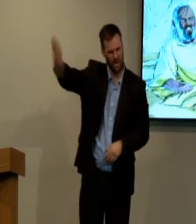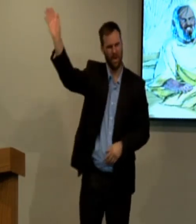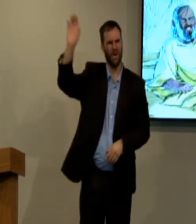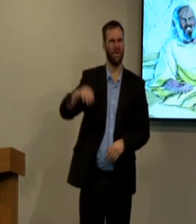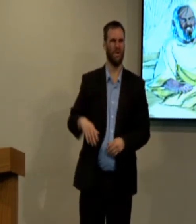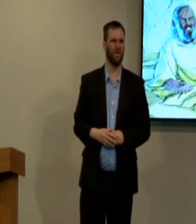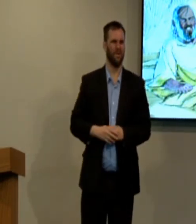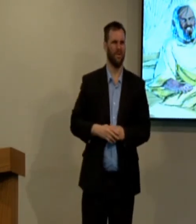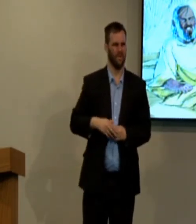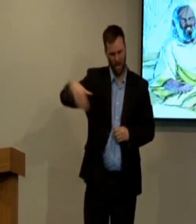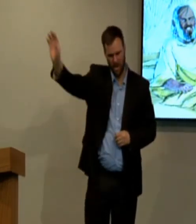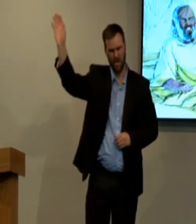you, go back to bed.